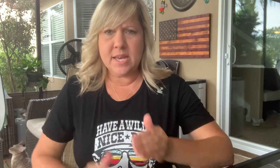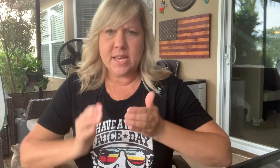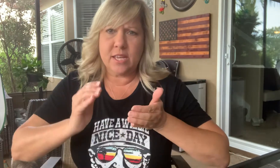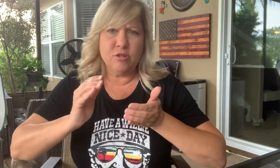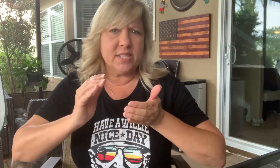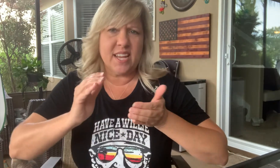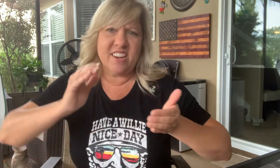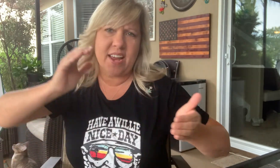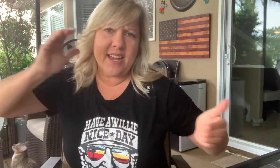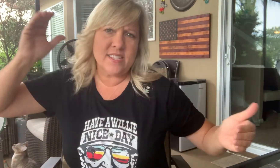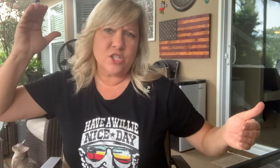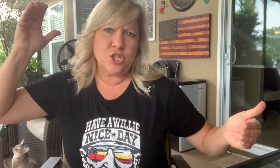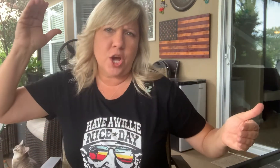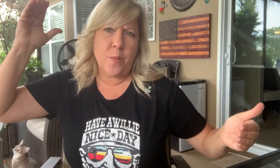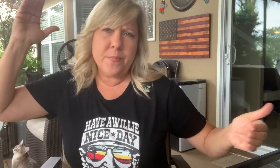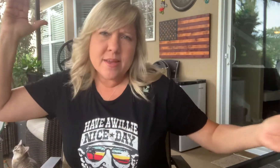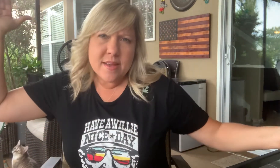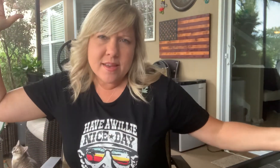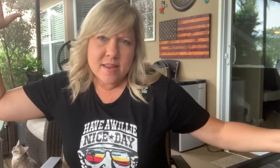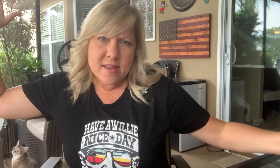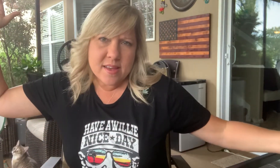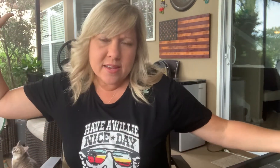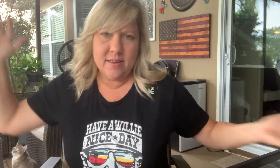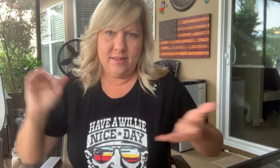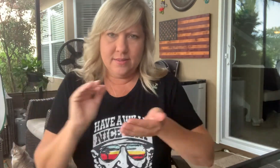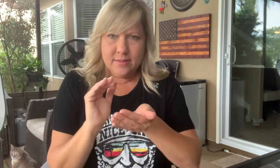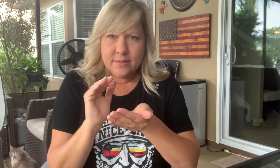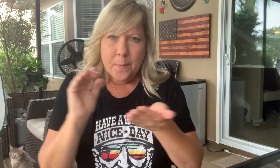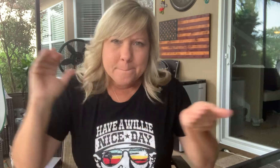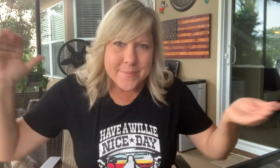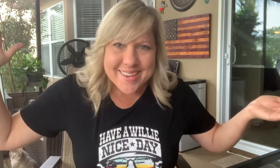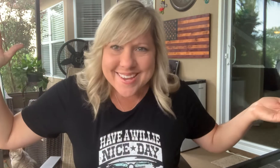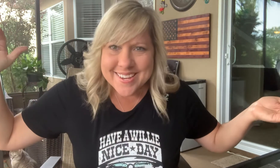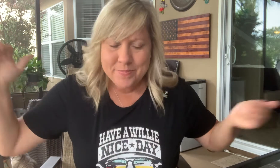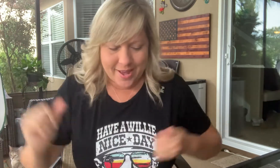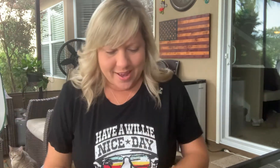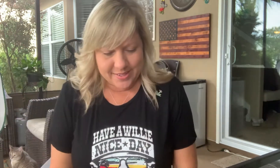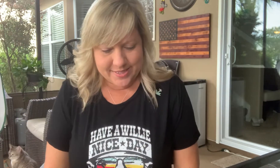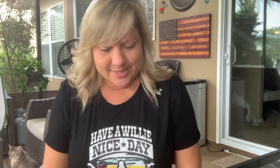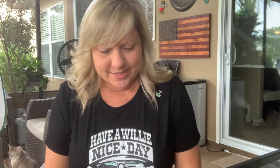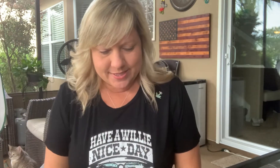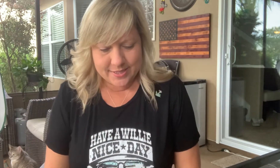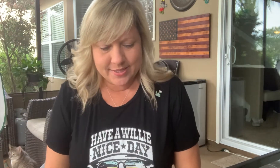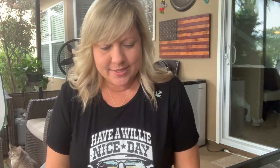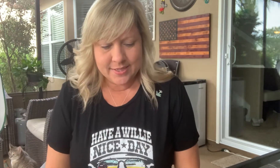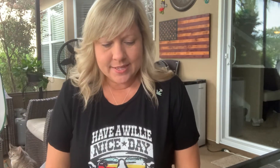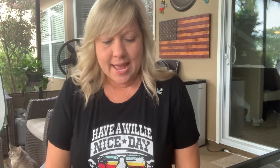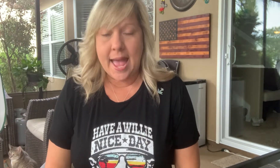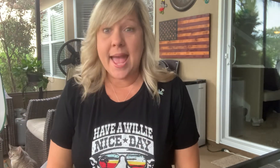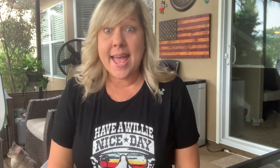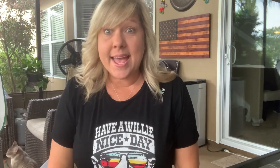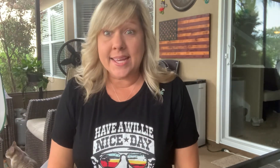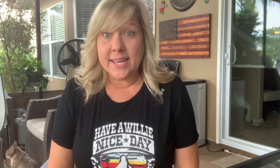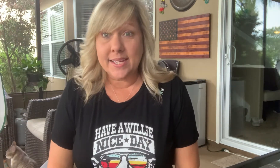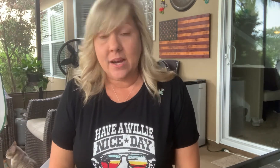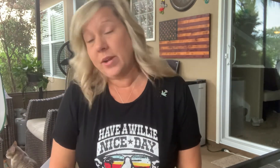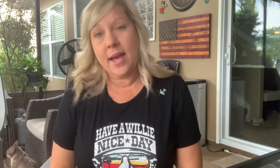You just take your hands and show big. Big bugs. Big Okay.